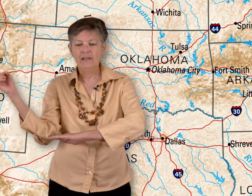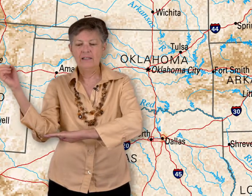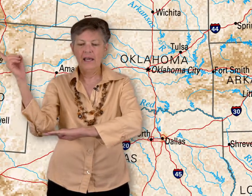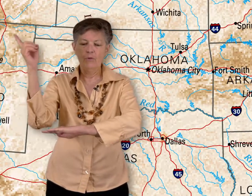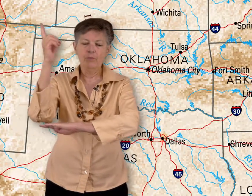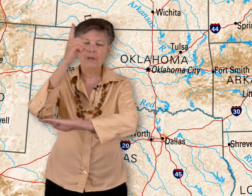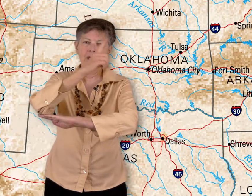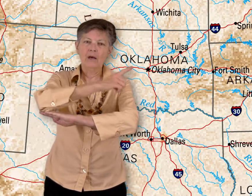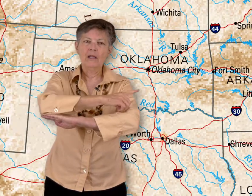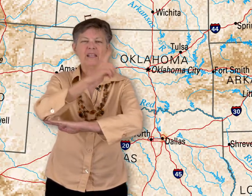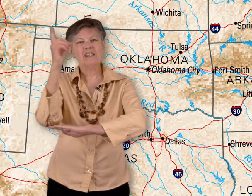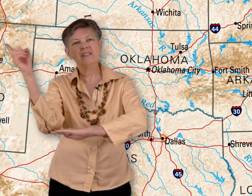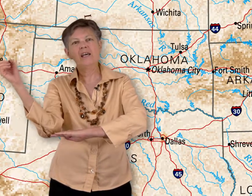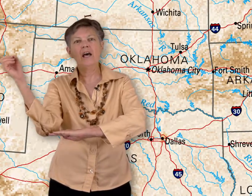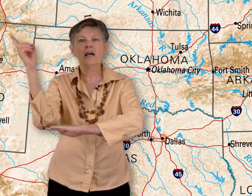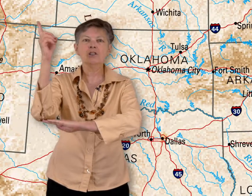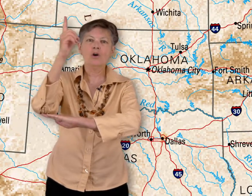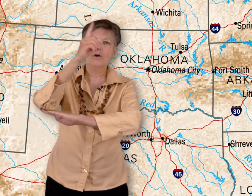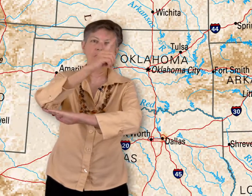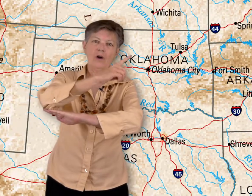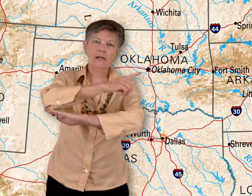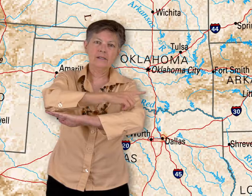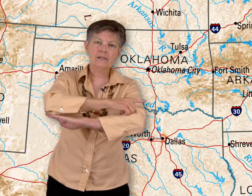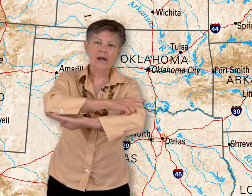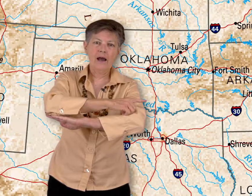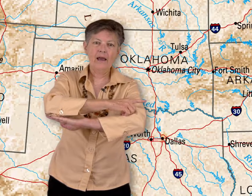Day would be like the sun's going across the sky.